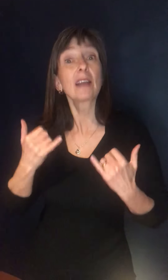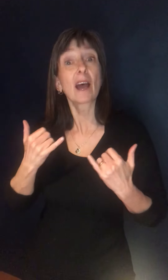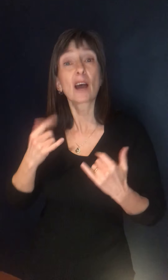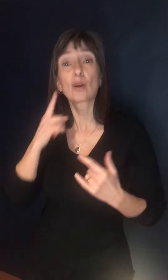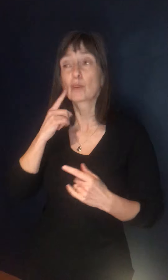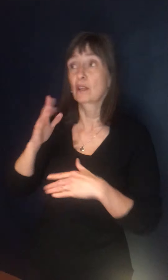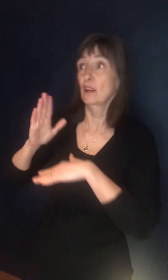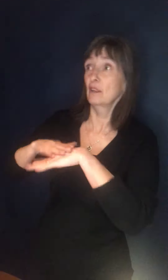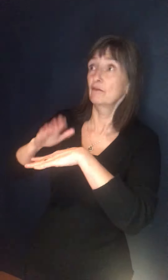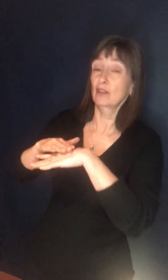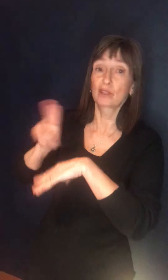on Immunizations.